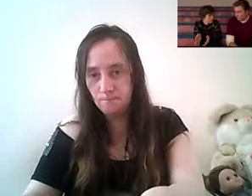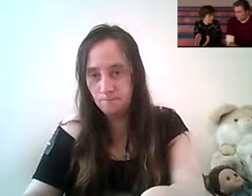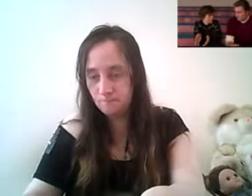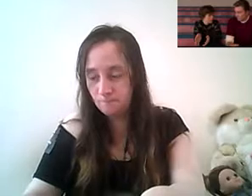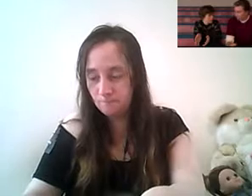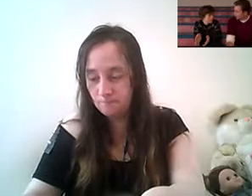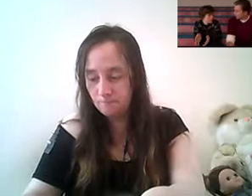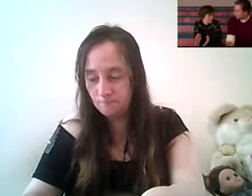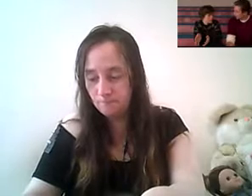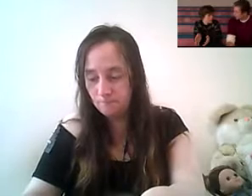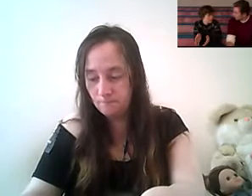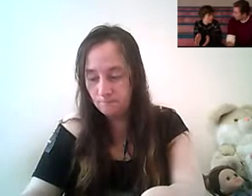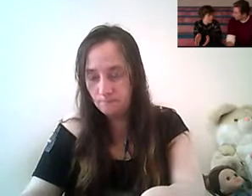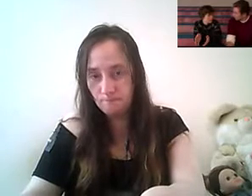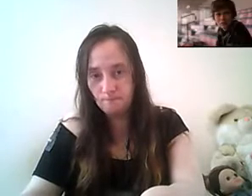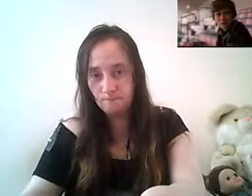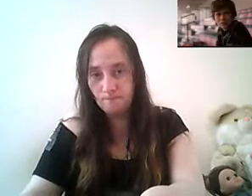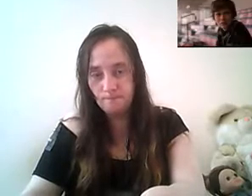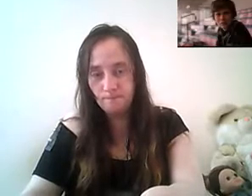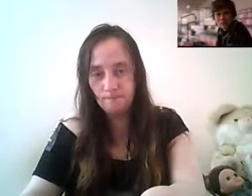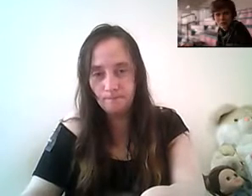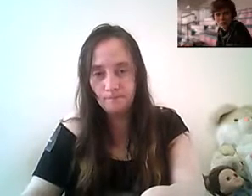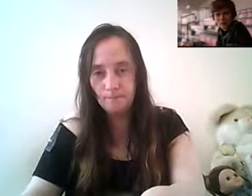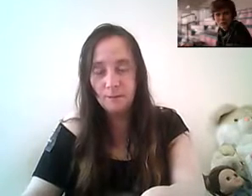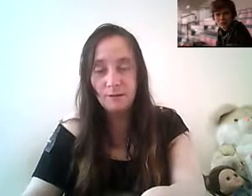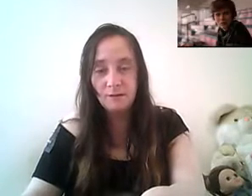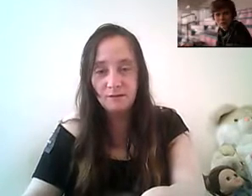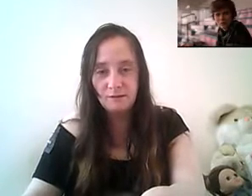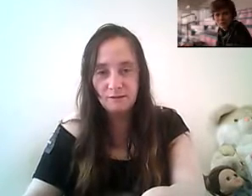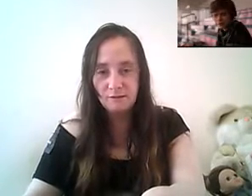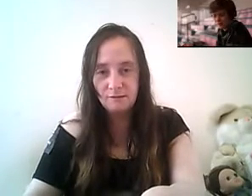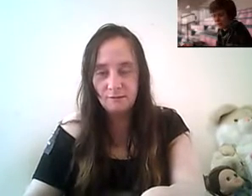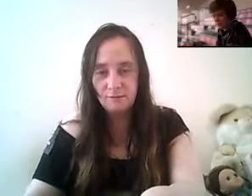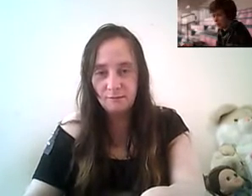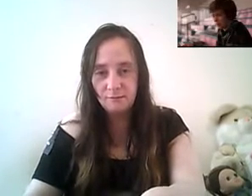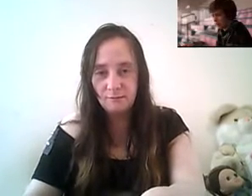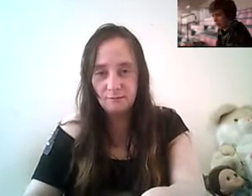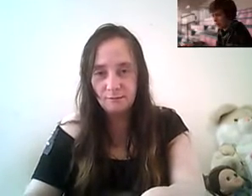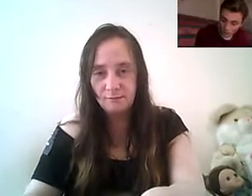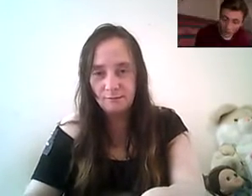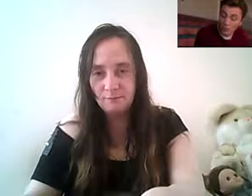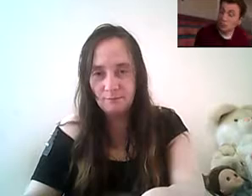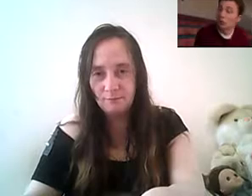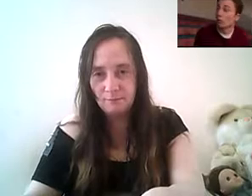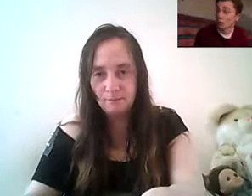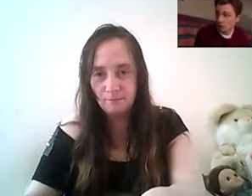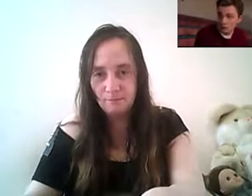what for dina you could just cut me a little slack here i promise you i'm not a total monster